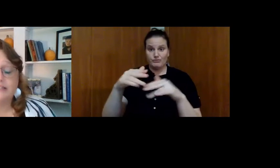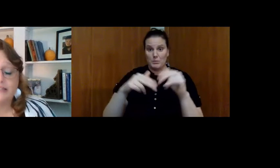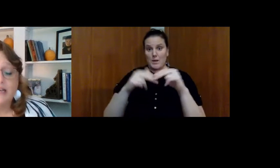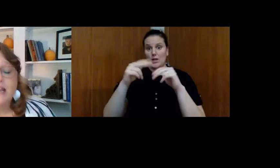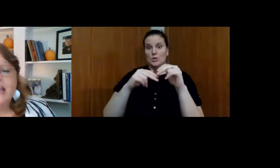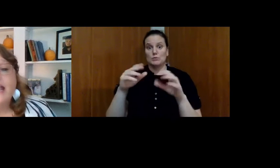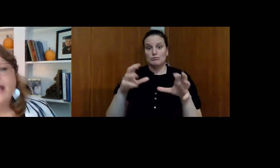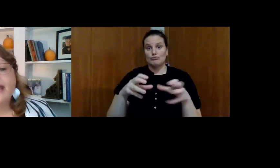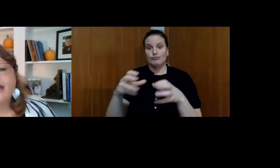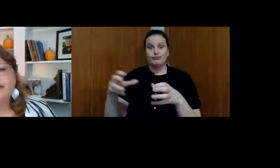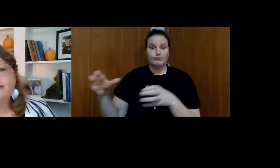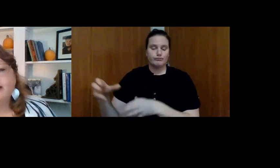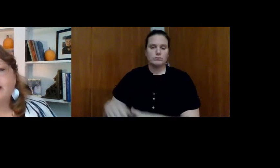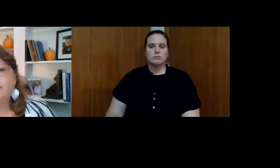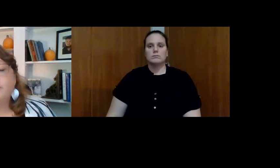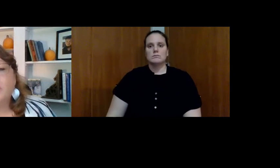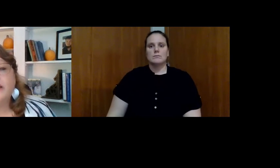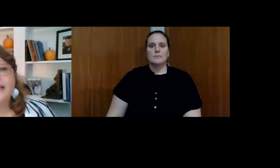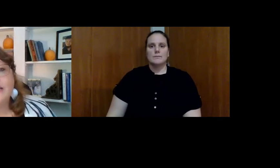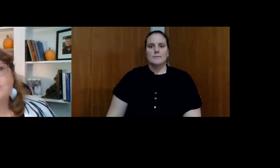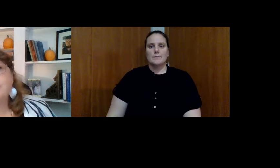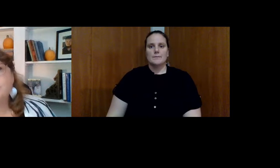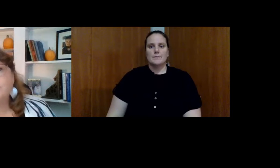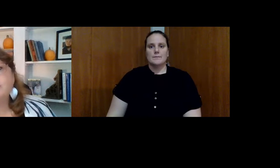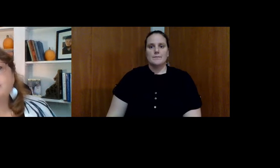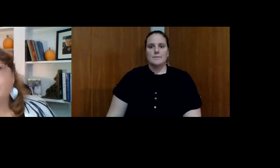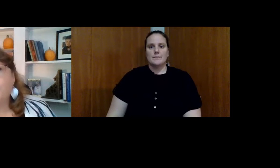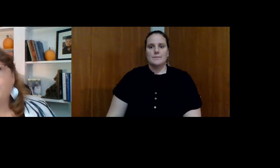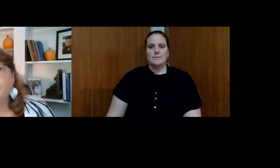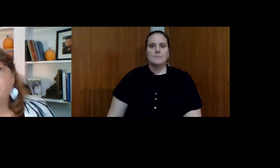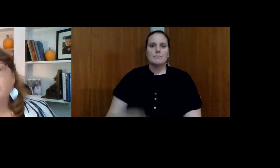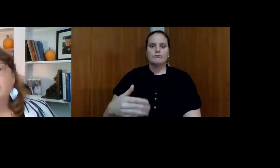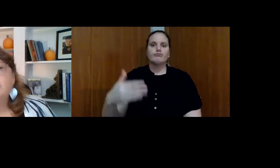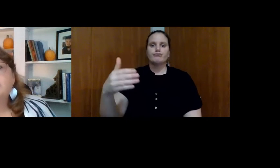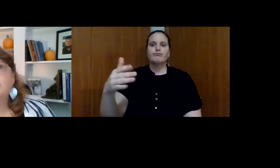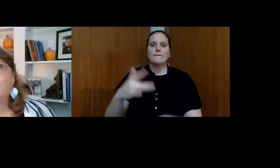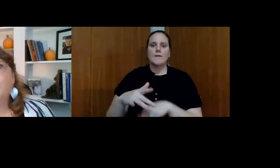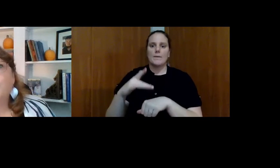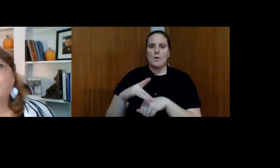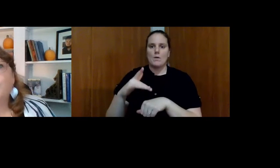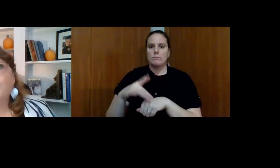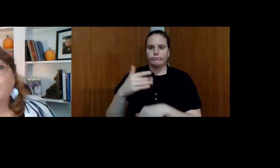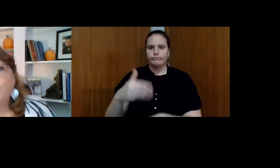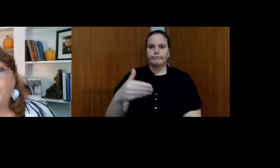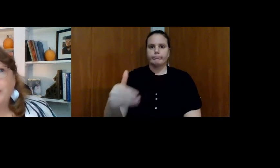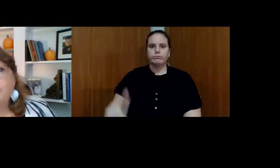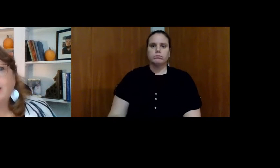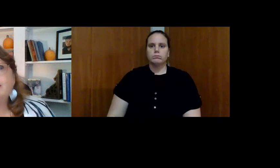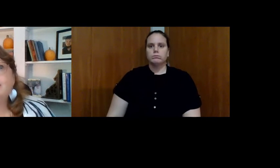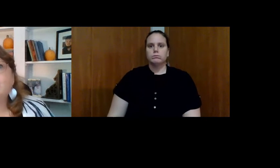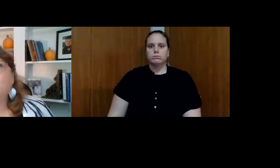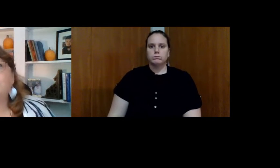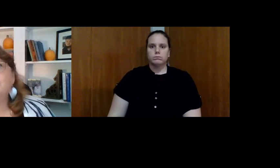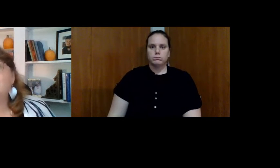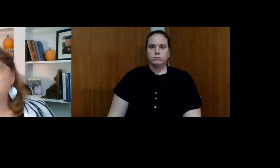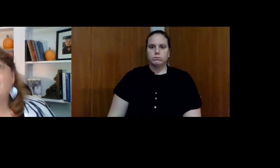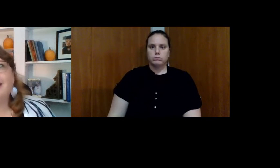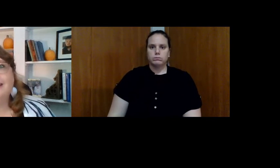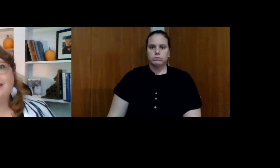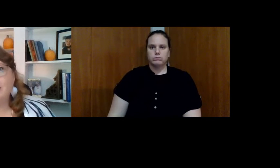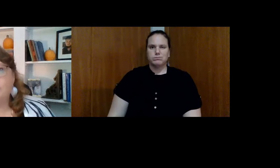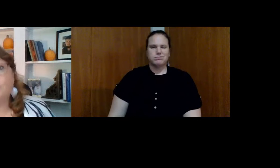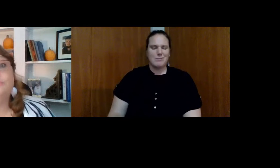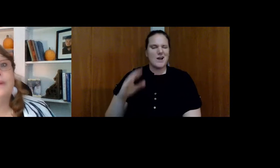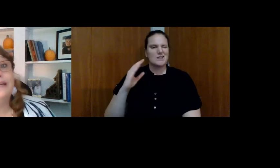these units. And on occasion, these units come open. So when my son was